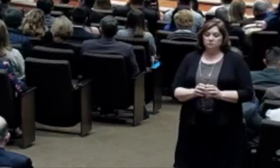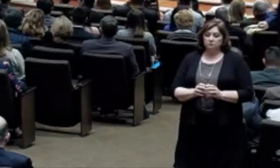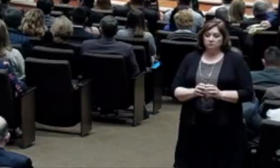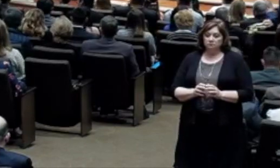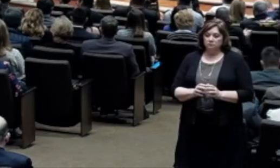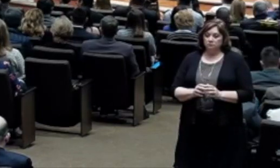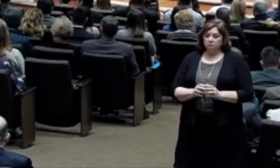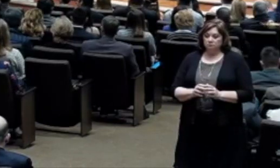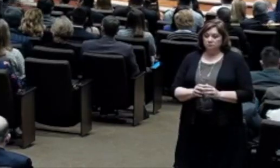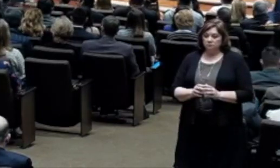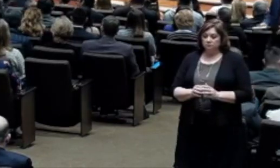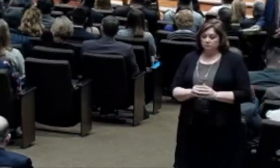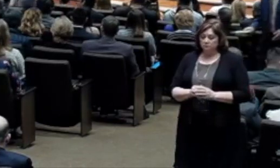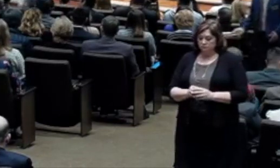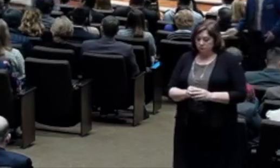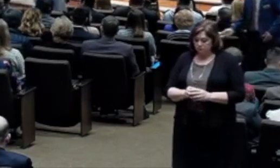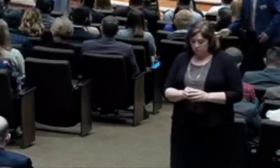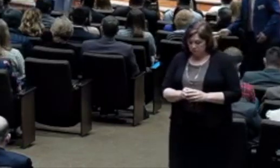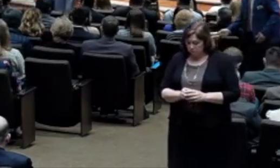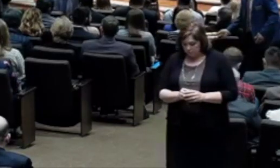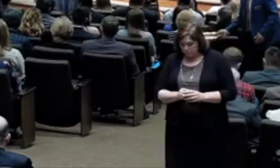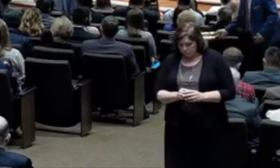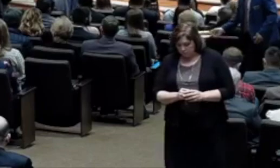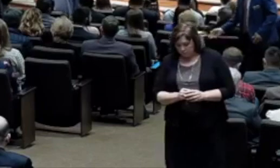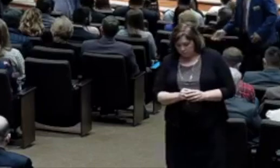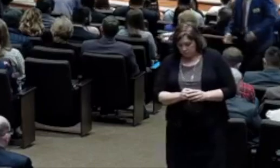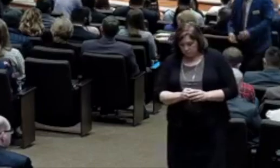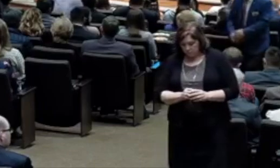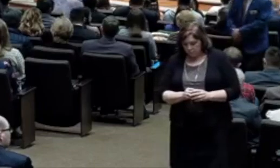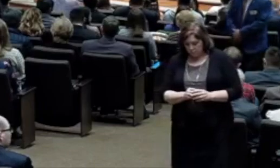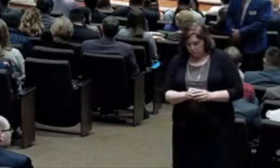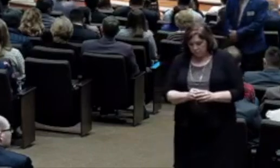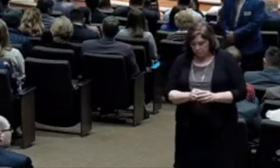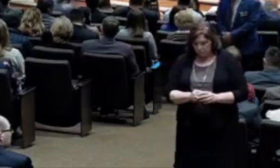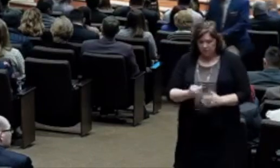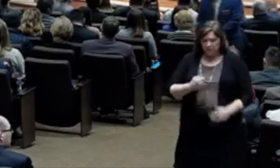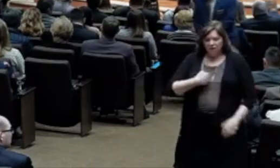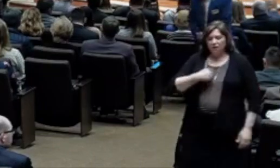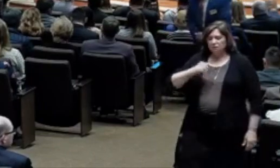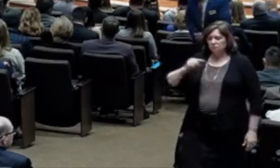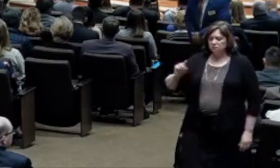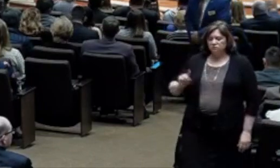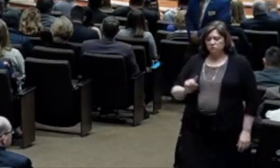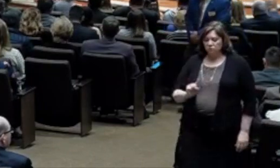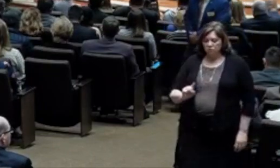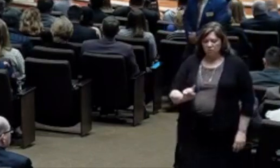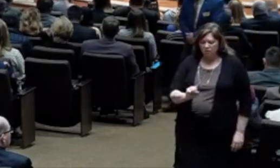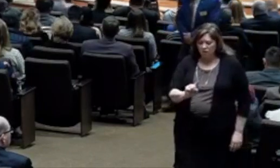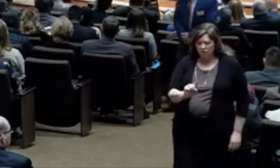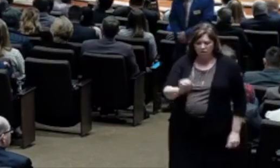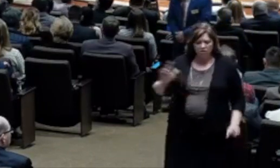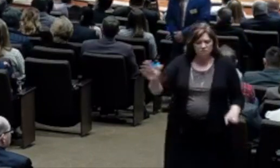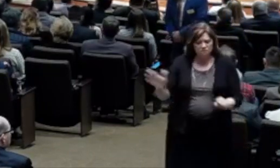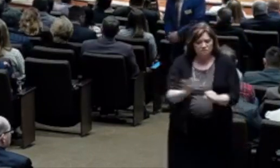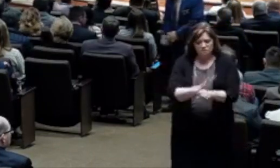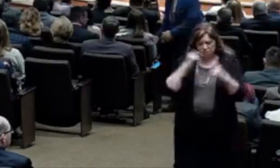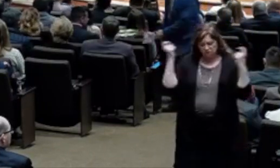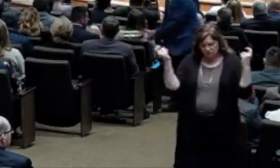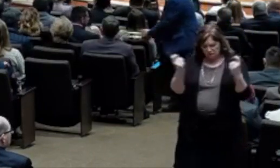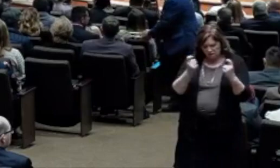In darkness I once walked, the road that led to death, and to the world I bowed,